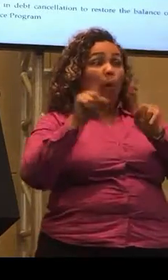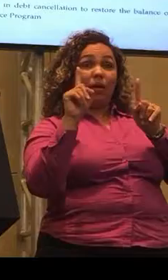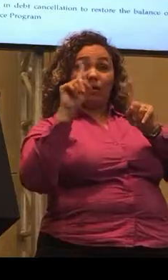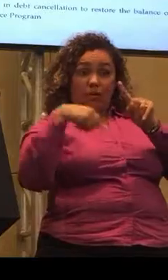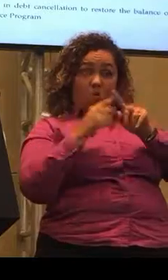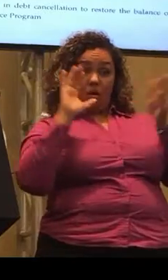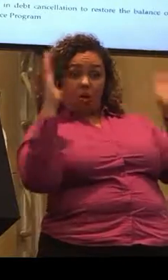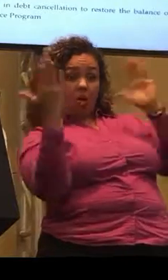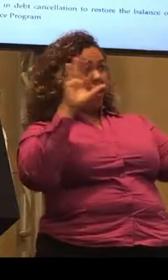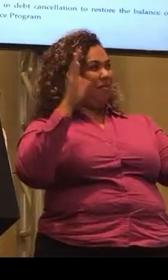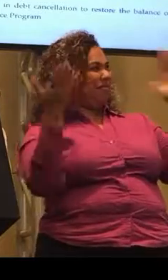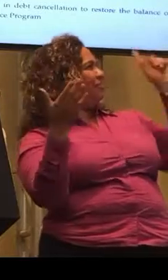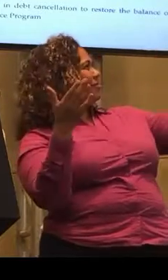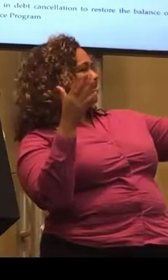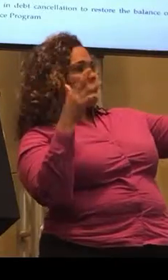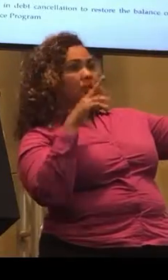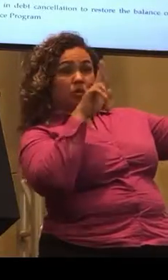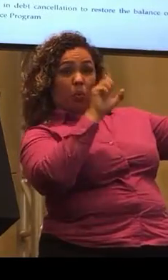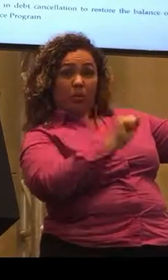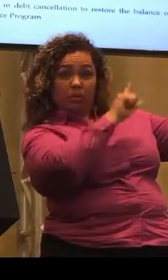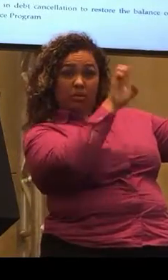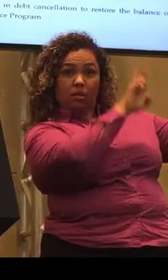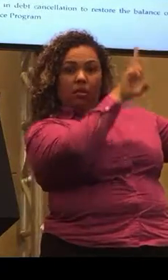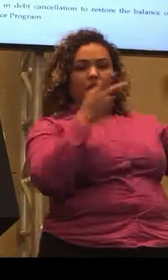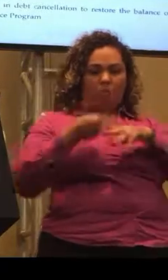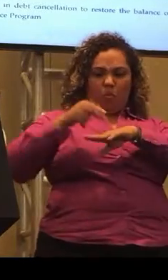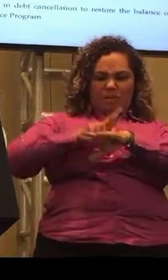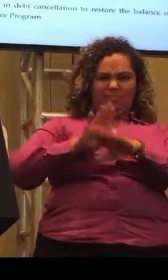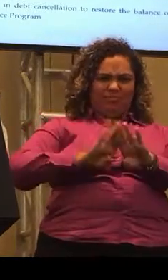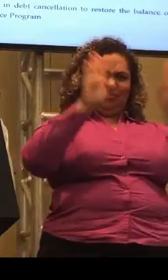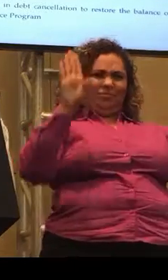compare that in terms of the differences,